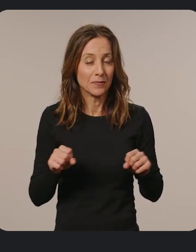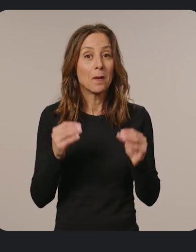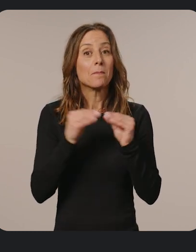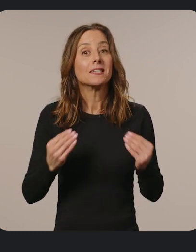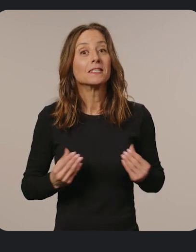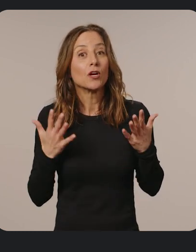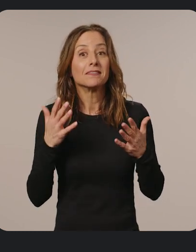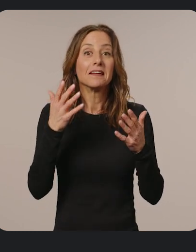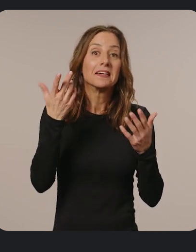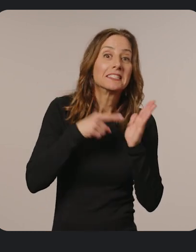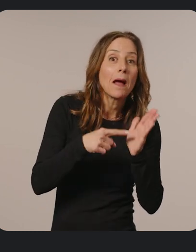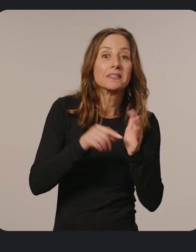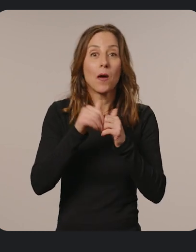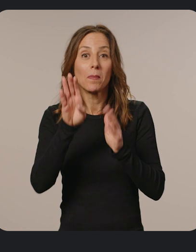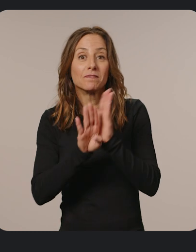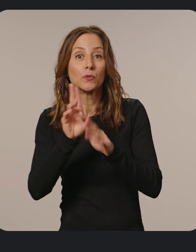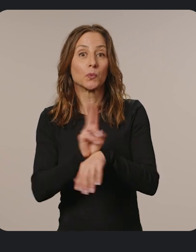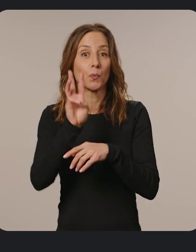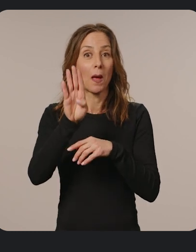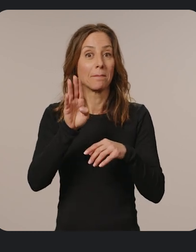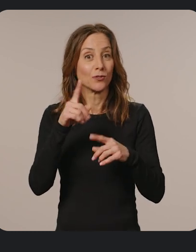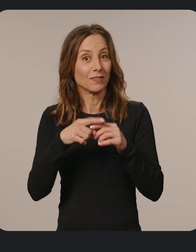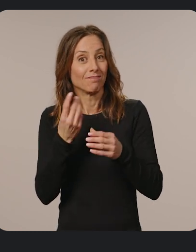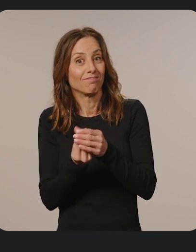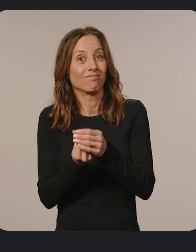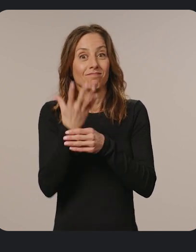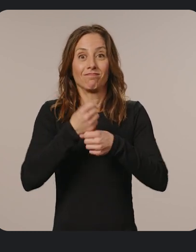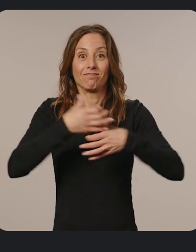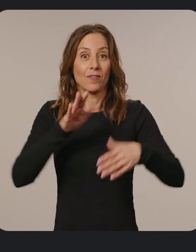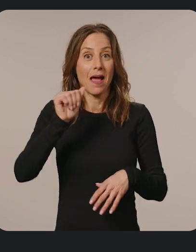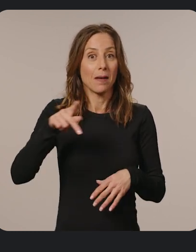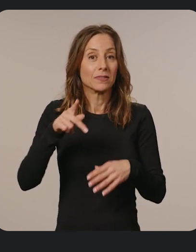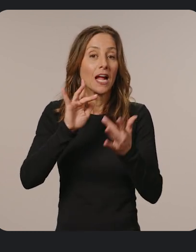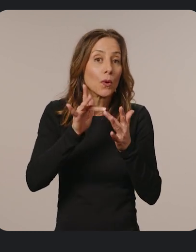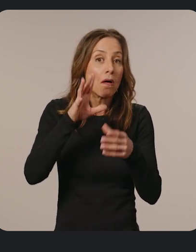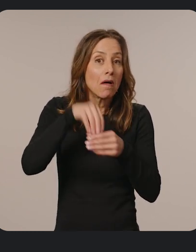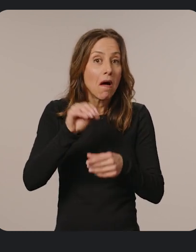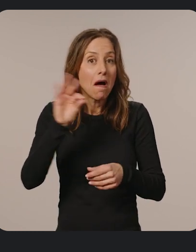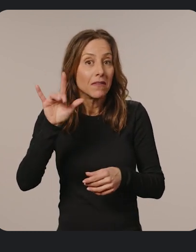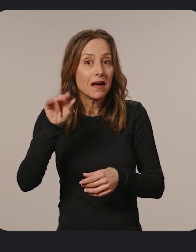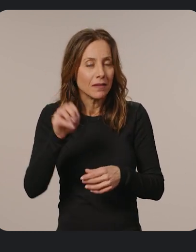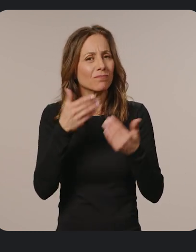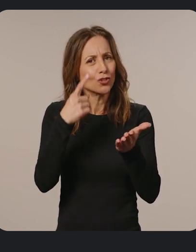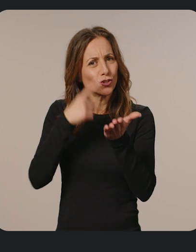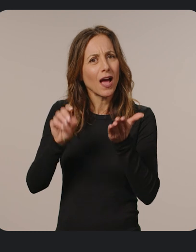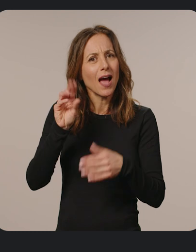and examples on how web developers use web capabilities to enhance their apps, including offline, check out the